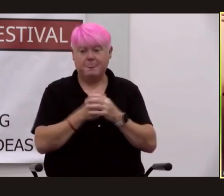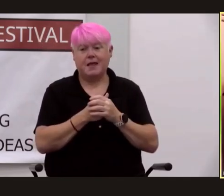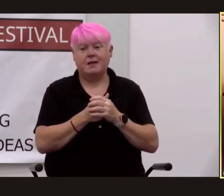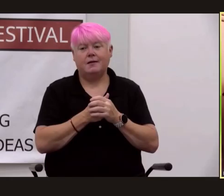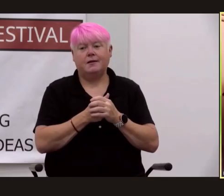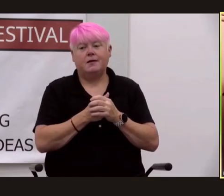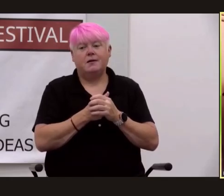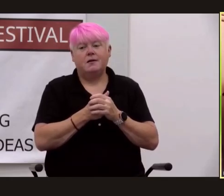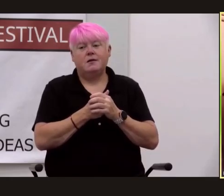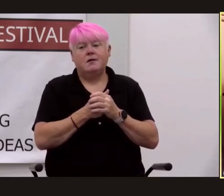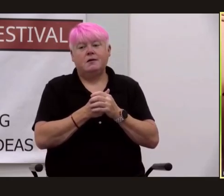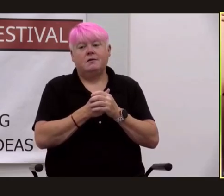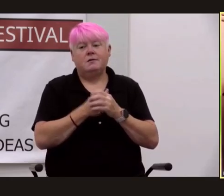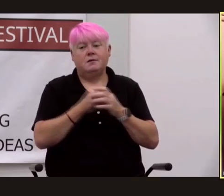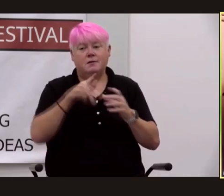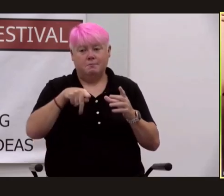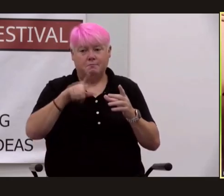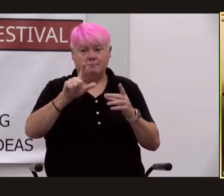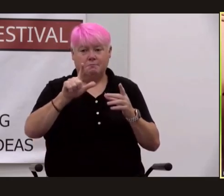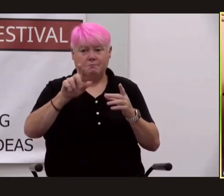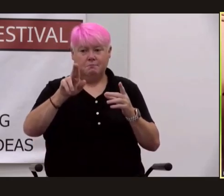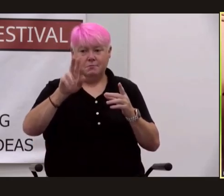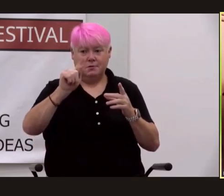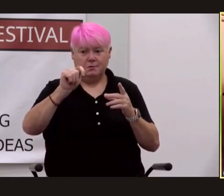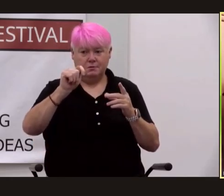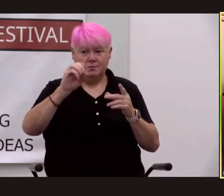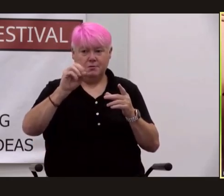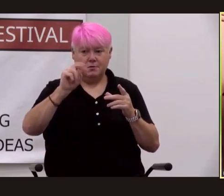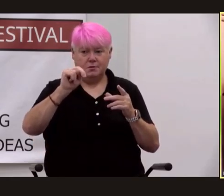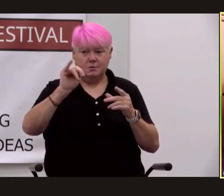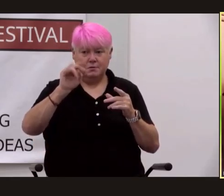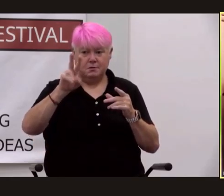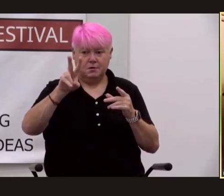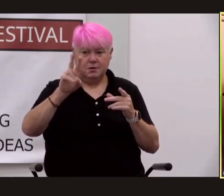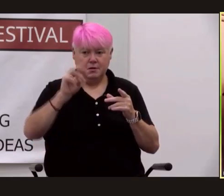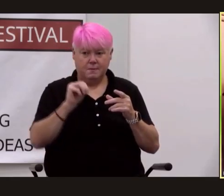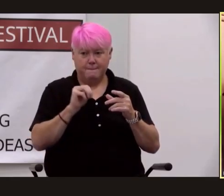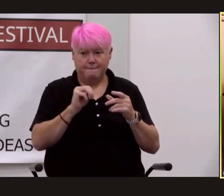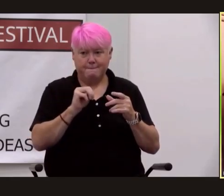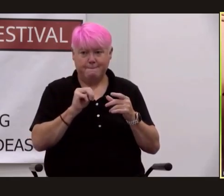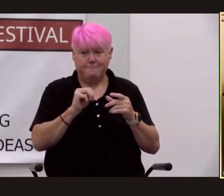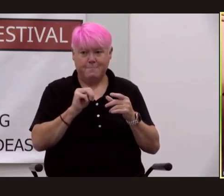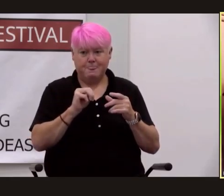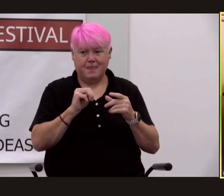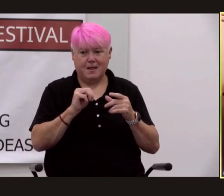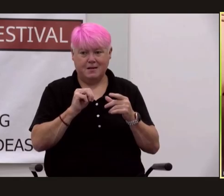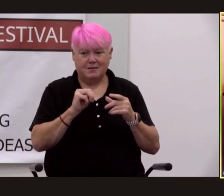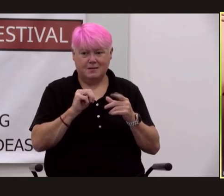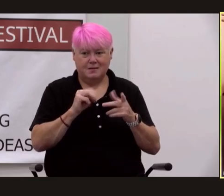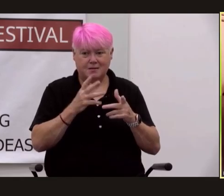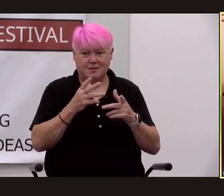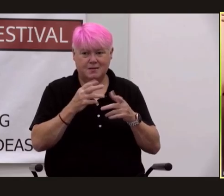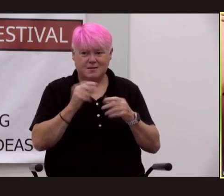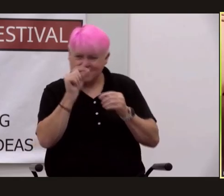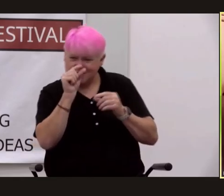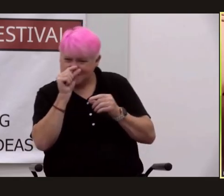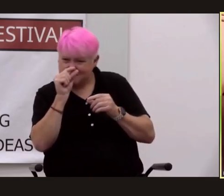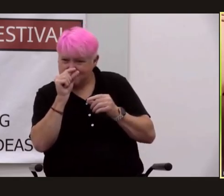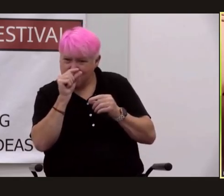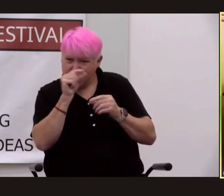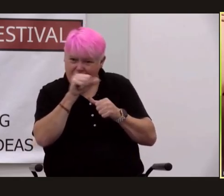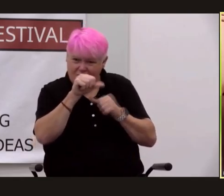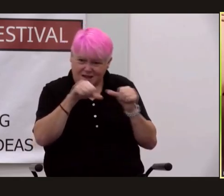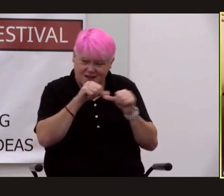plutonium uh we've since discovered that plutonium occurs in vanishingly small kind of quantities